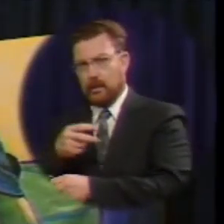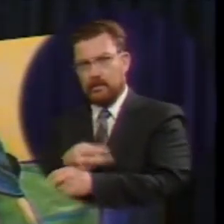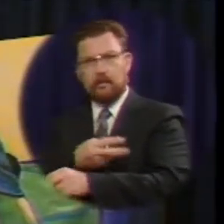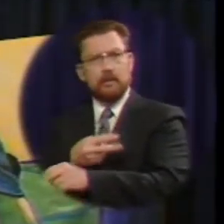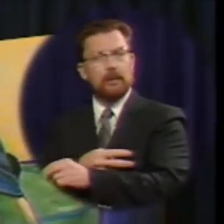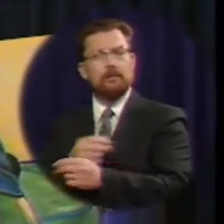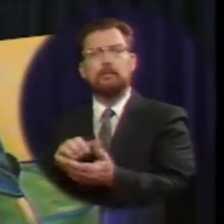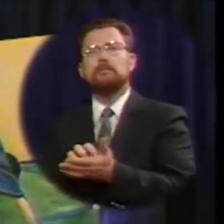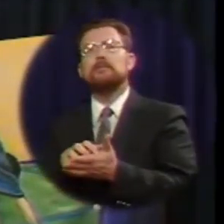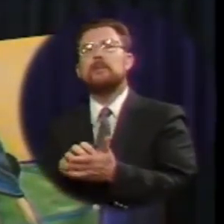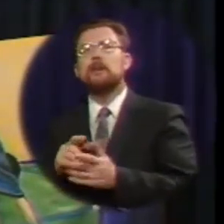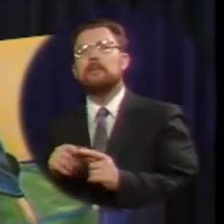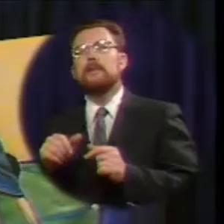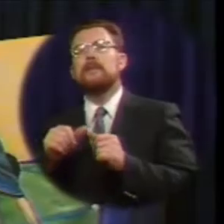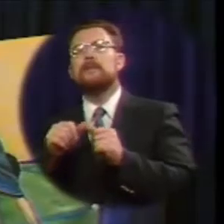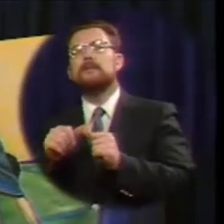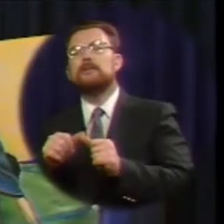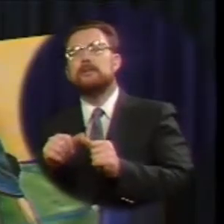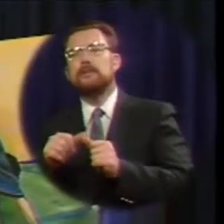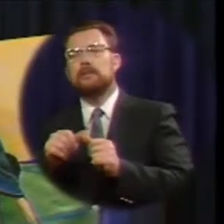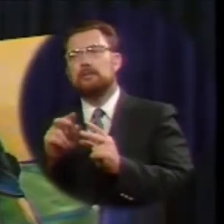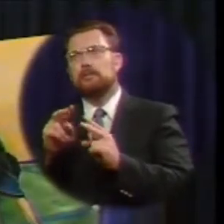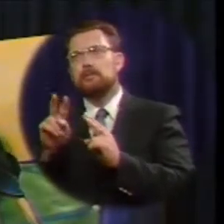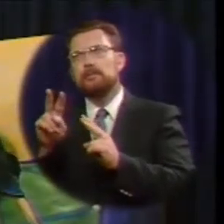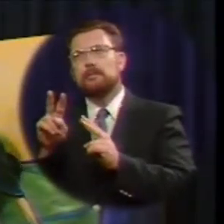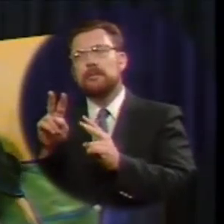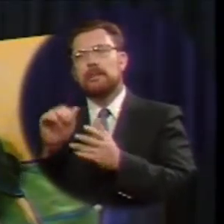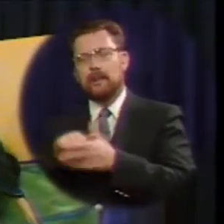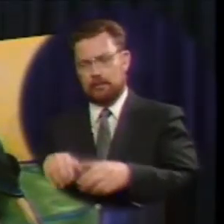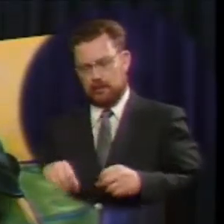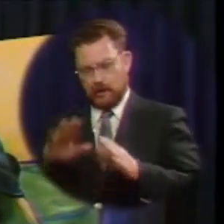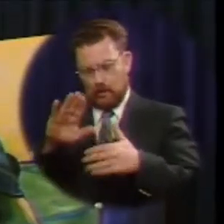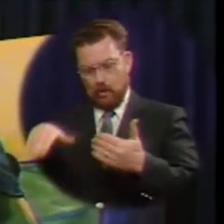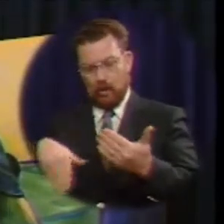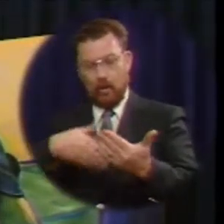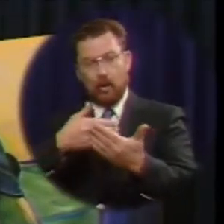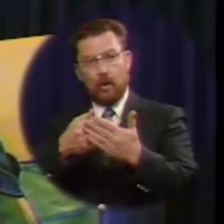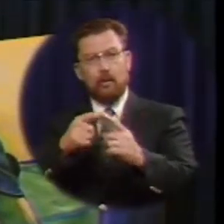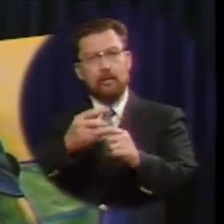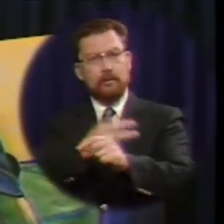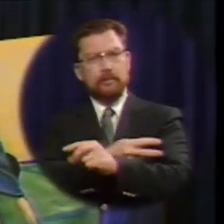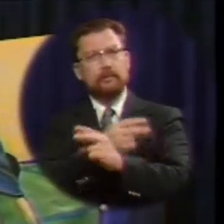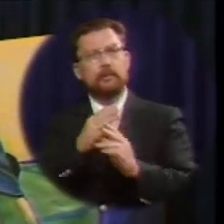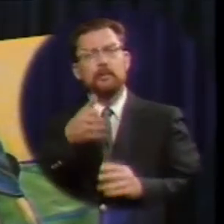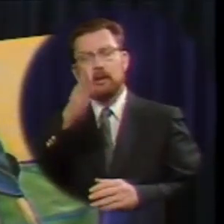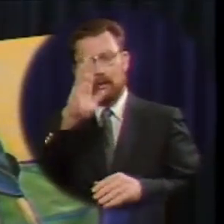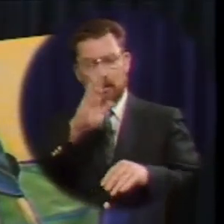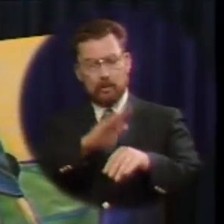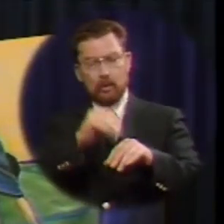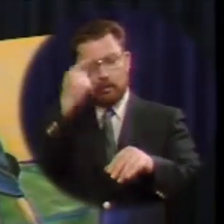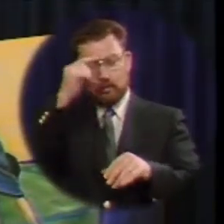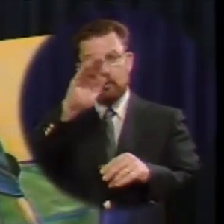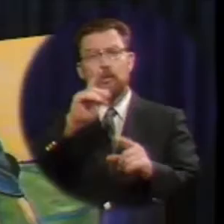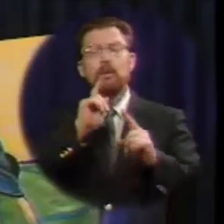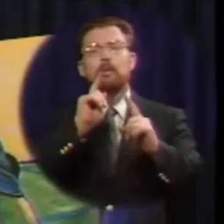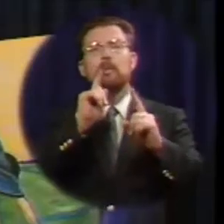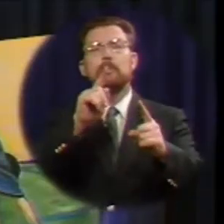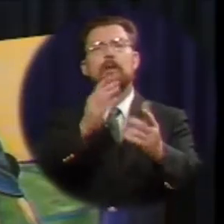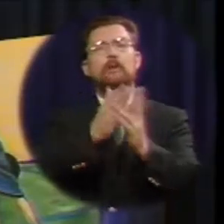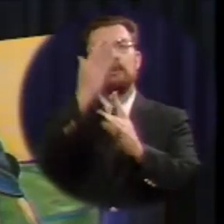but still responsive it is surrendered all to the shepherd god calls for your response by faith as the hand